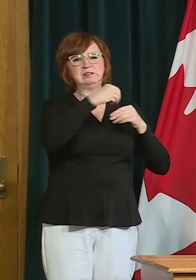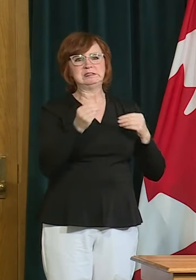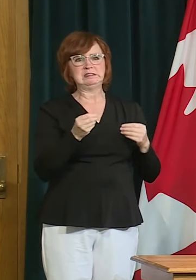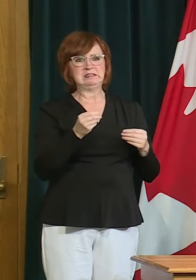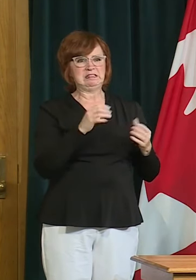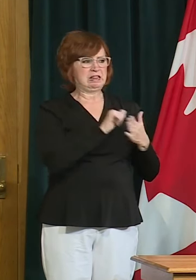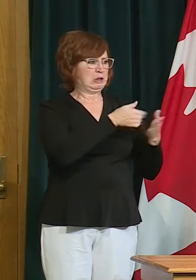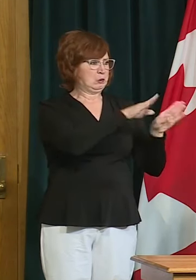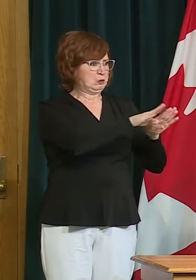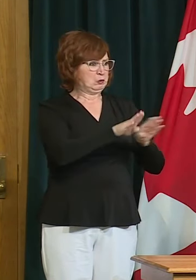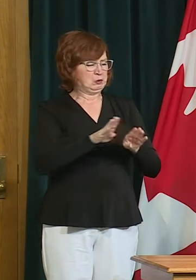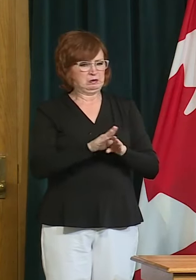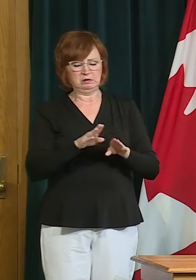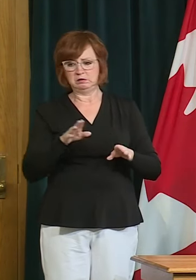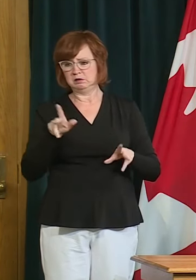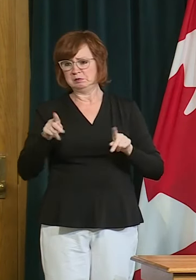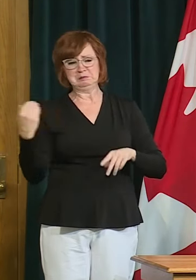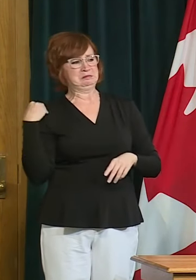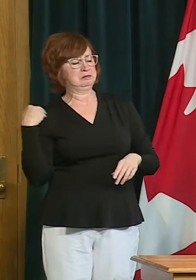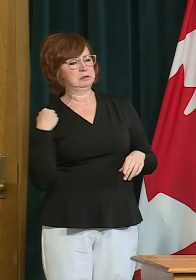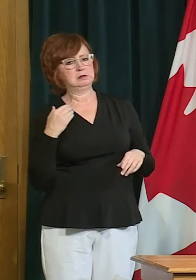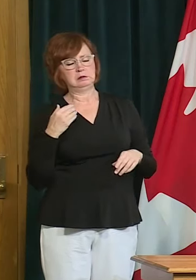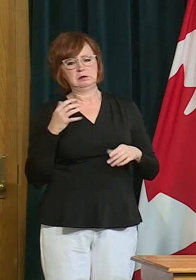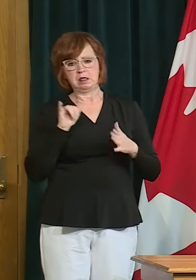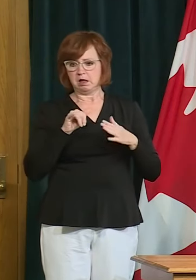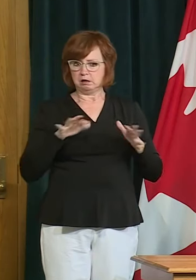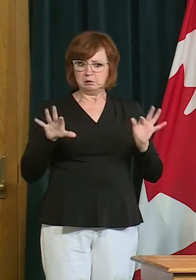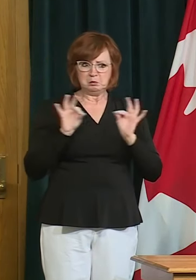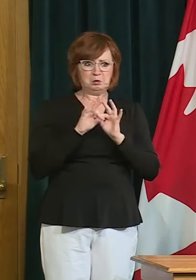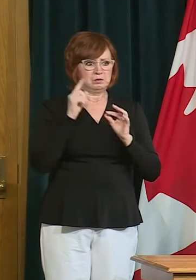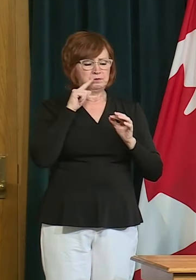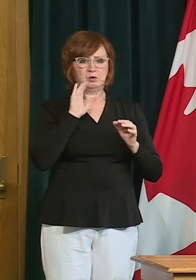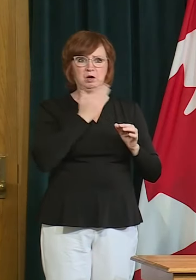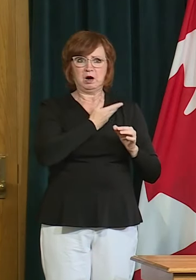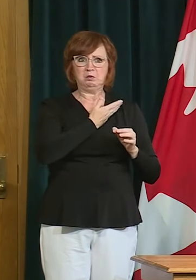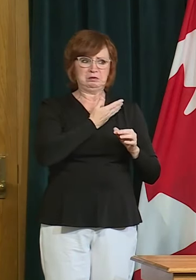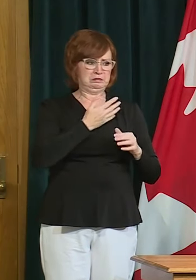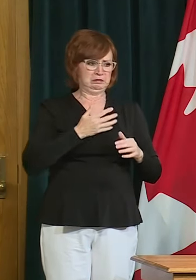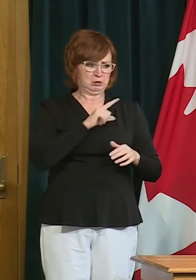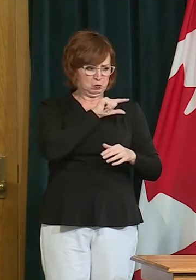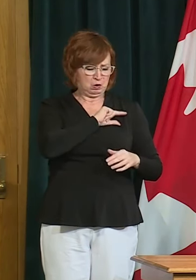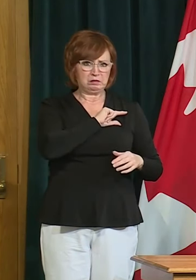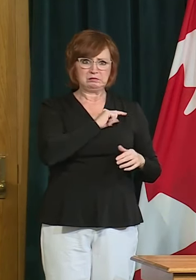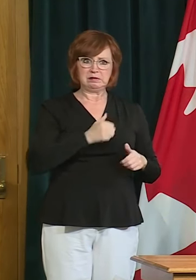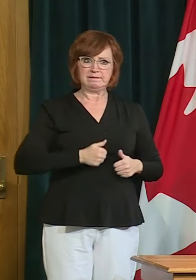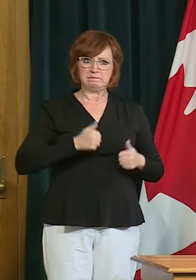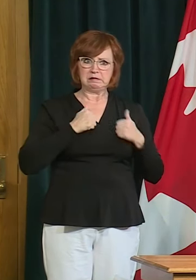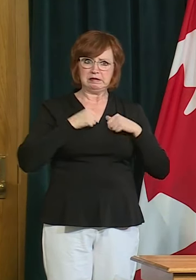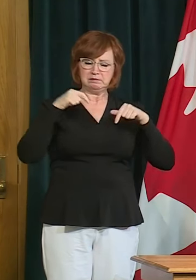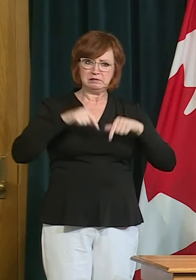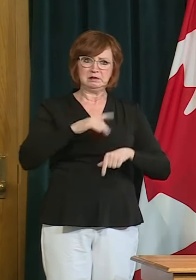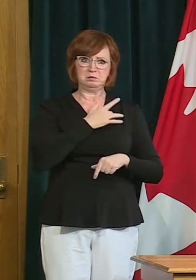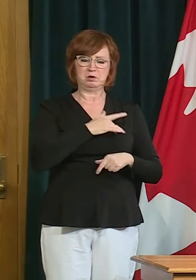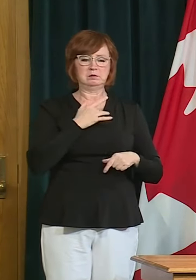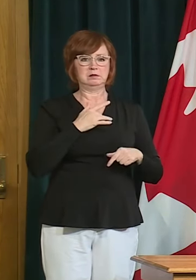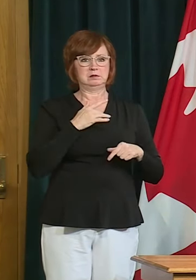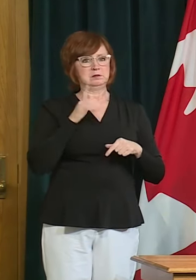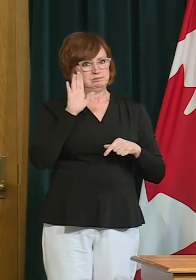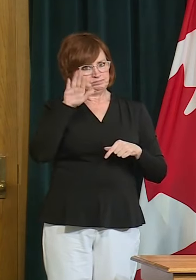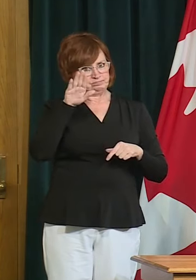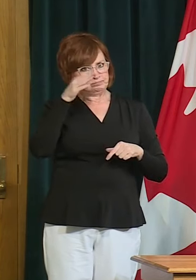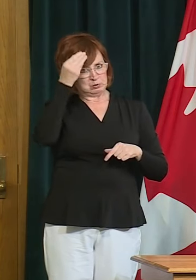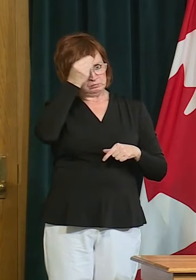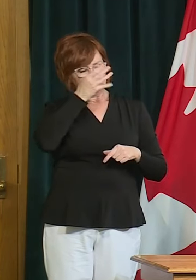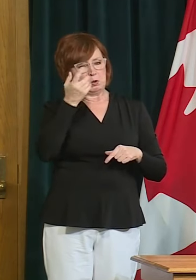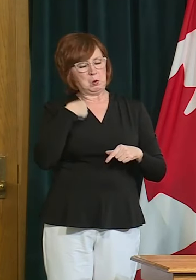have and cherish and value so greatly here in Saskatchewan. So we are working very hard hard to reopen as much as we can and we're